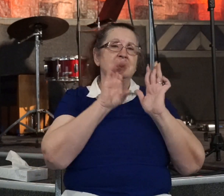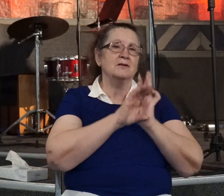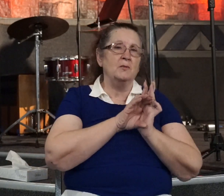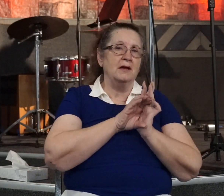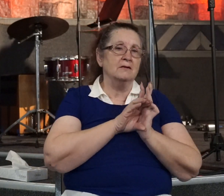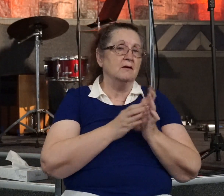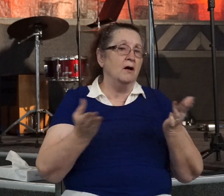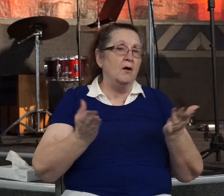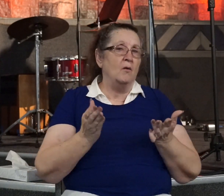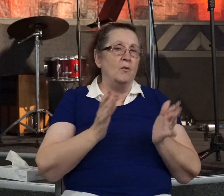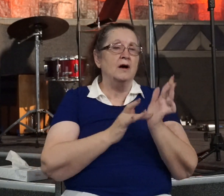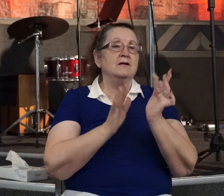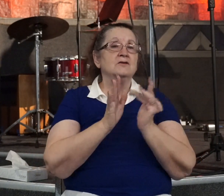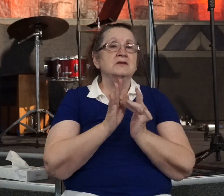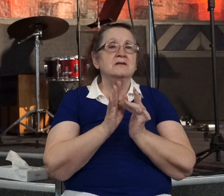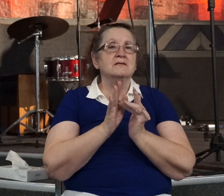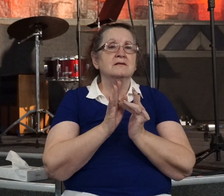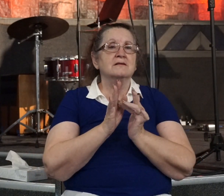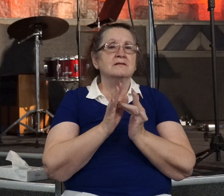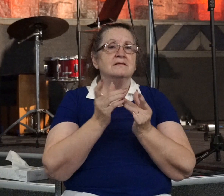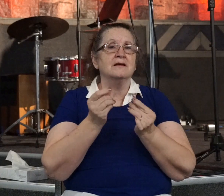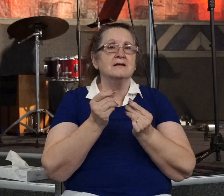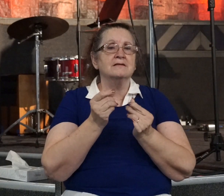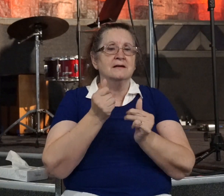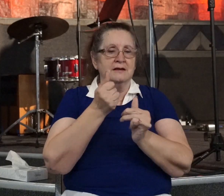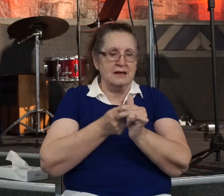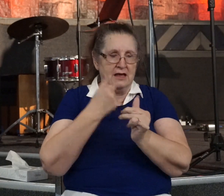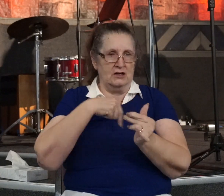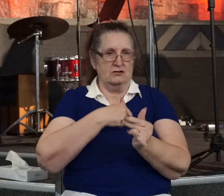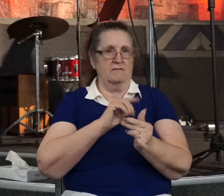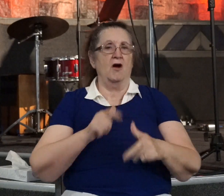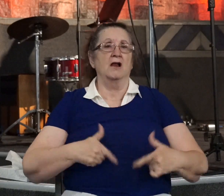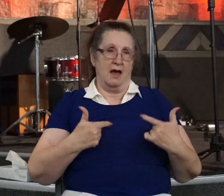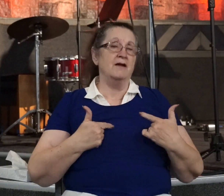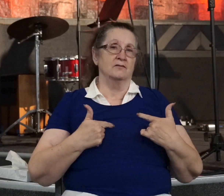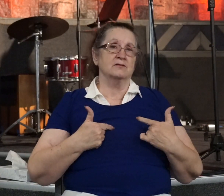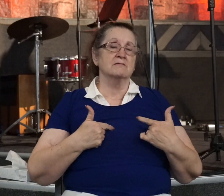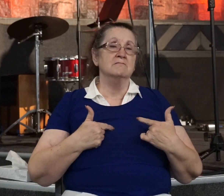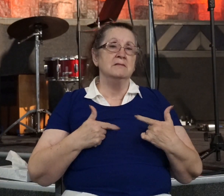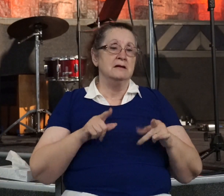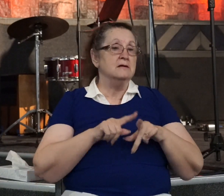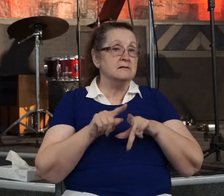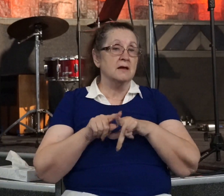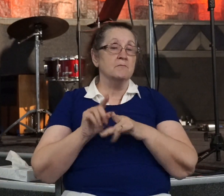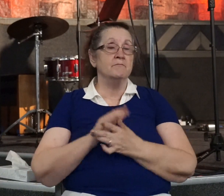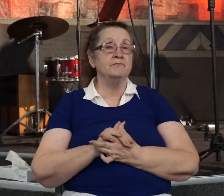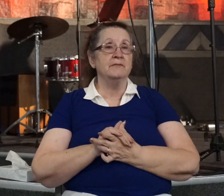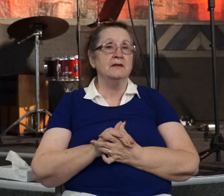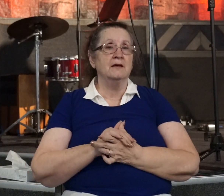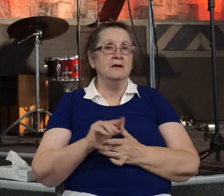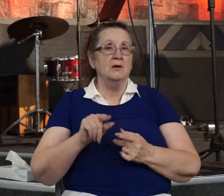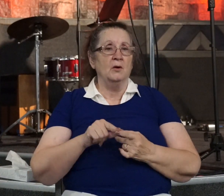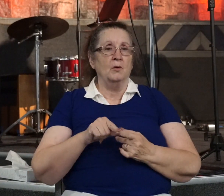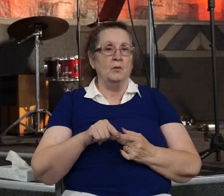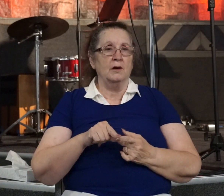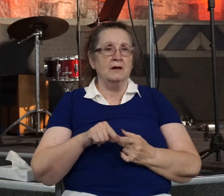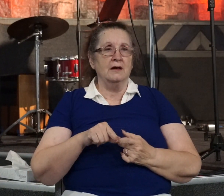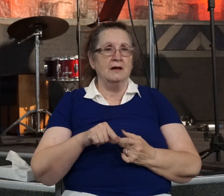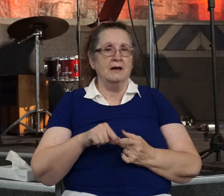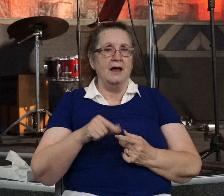Jesus does in each one of our lives. When we take that measure of faith, no